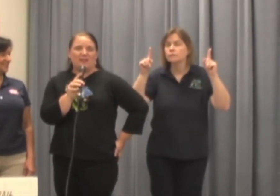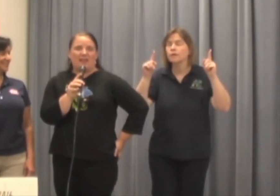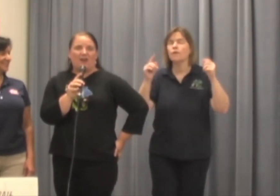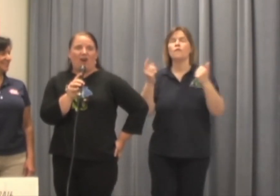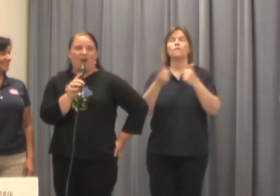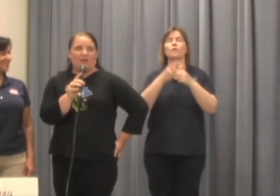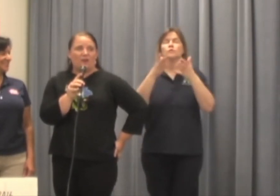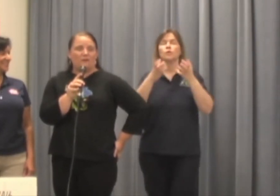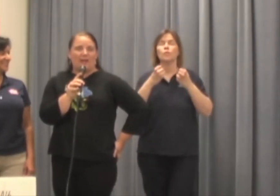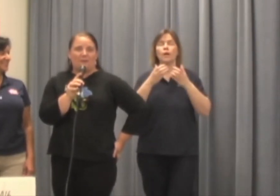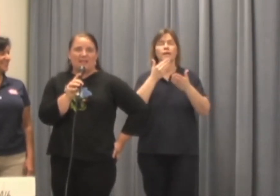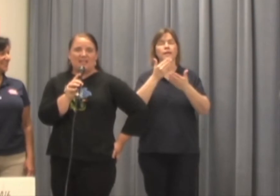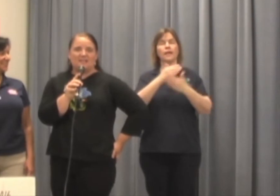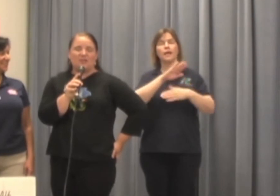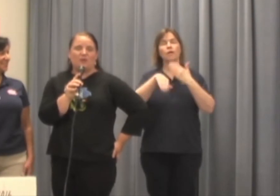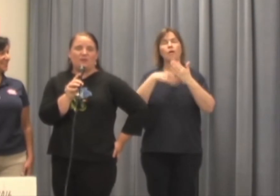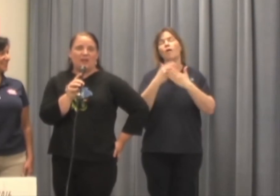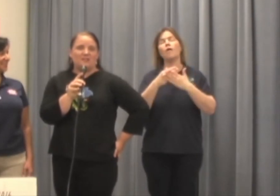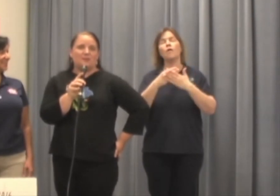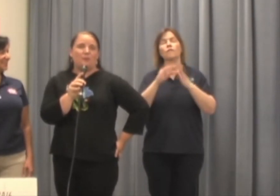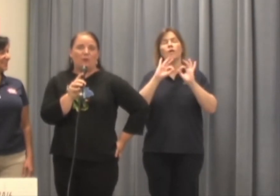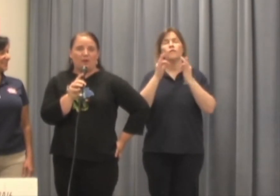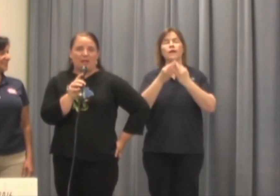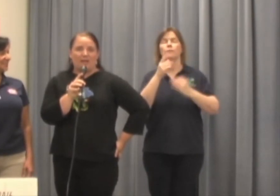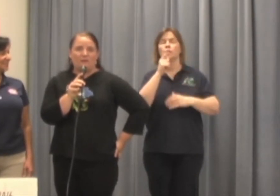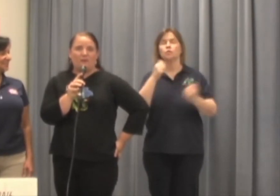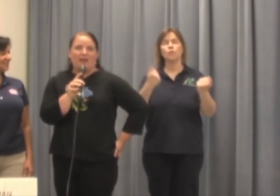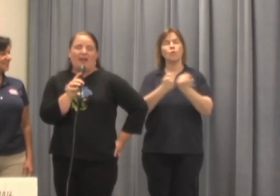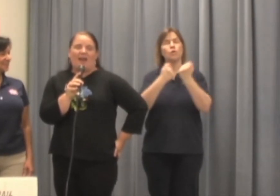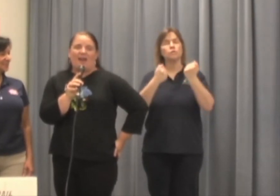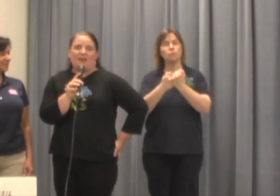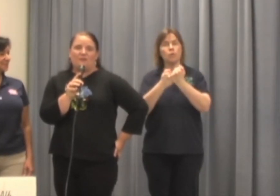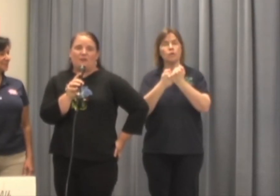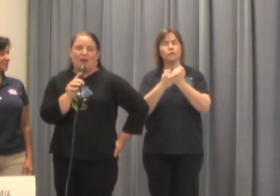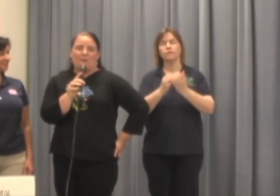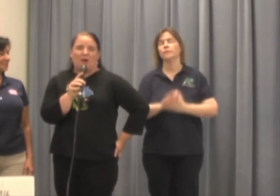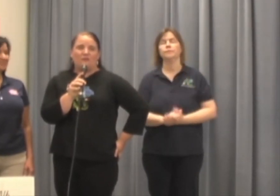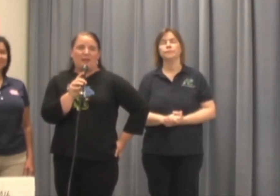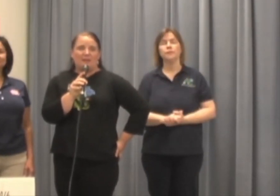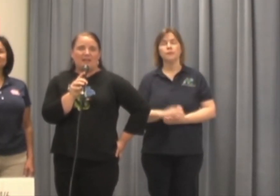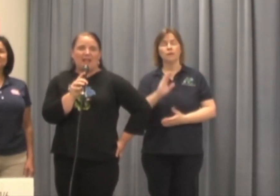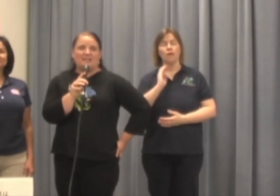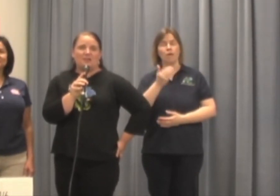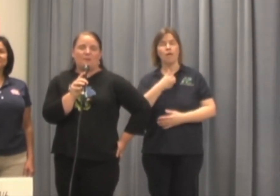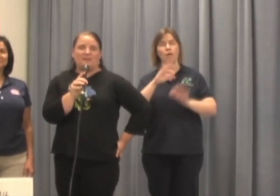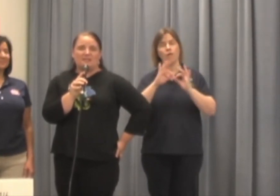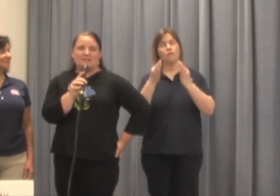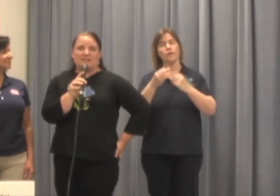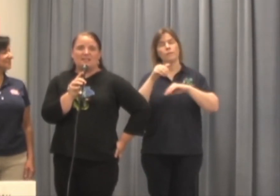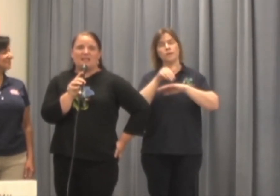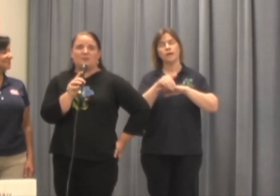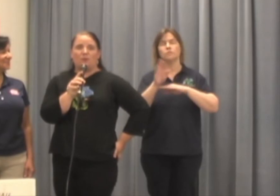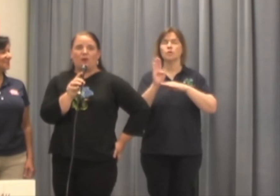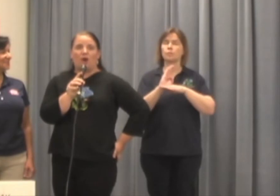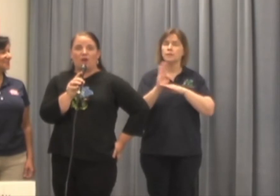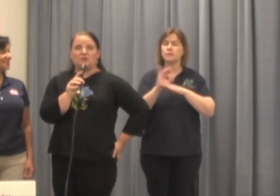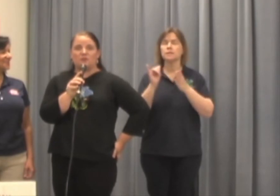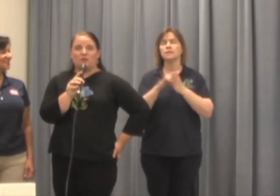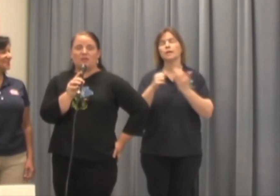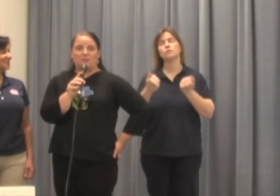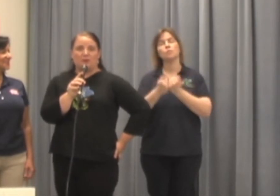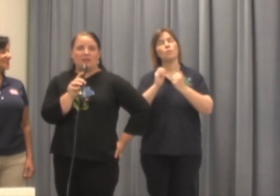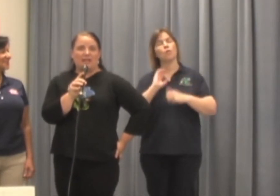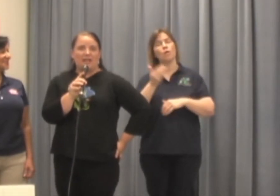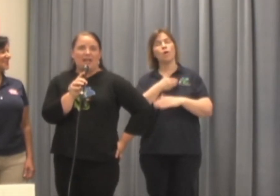first want to thank all of our families who are very supportive of our family nights and our businesses that support our